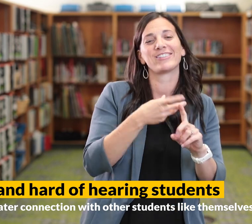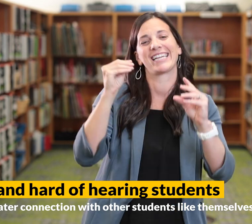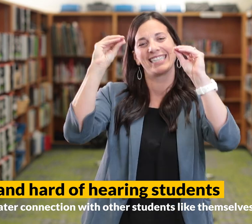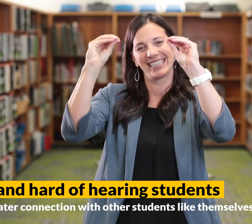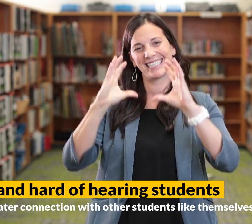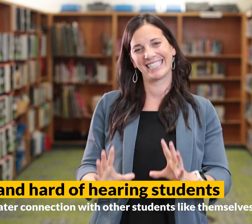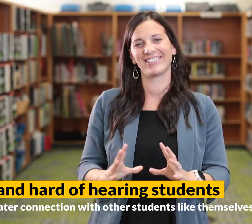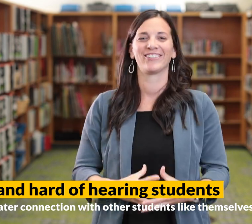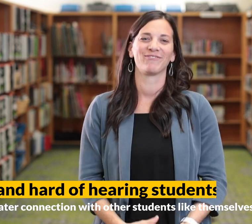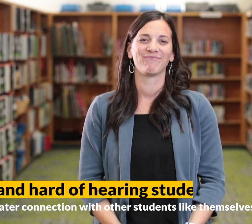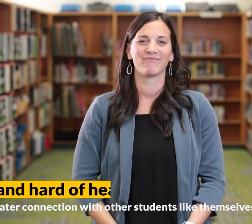and teachers.